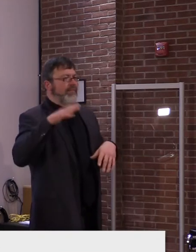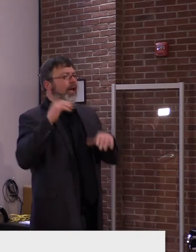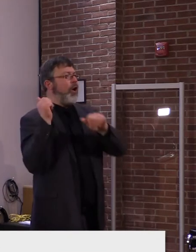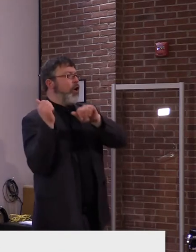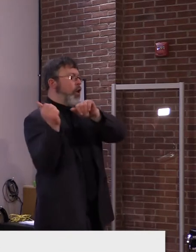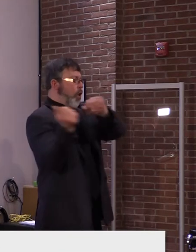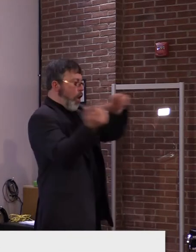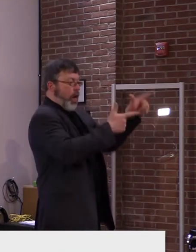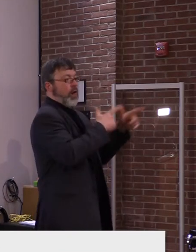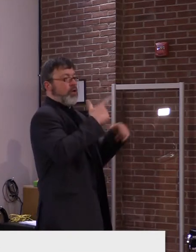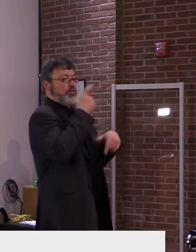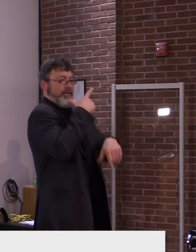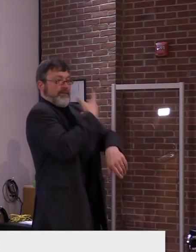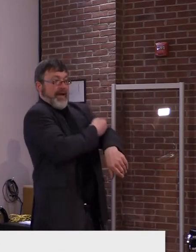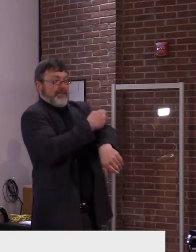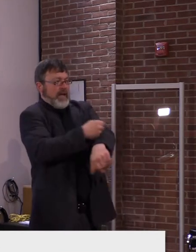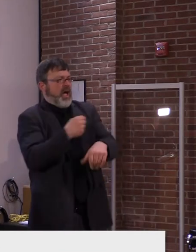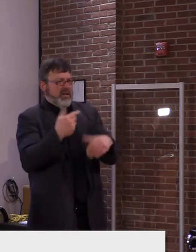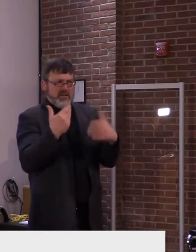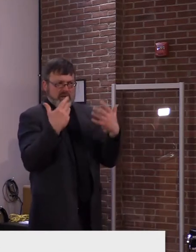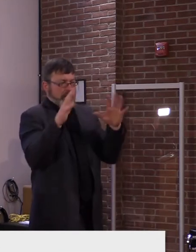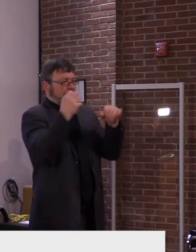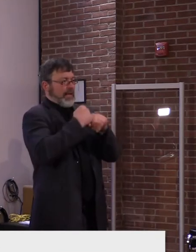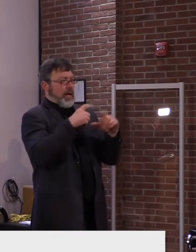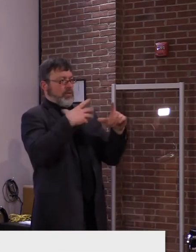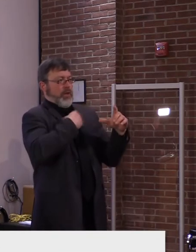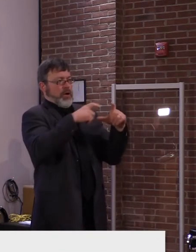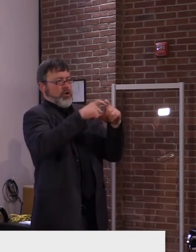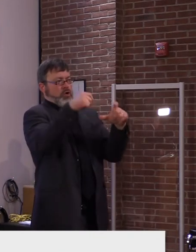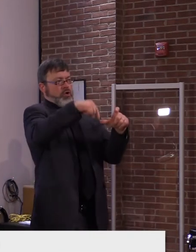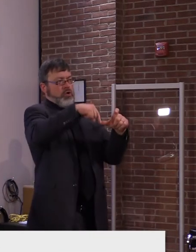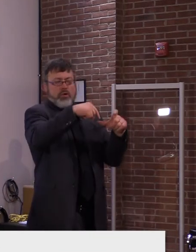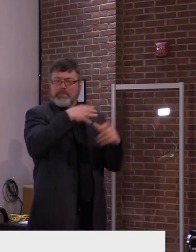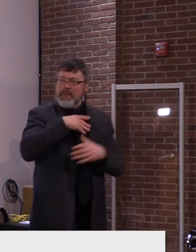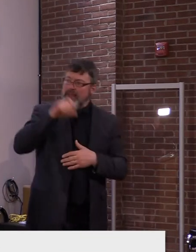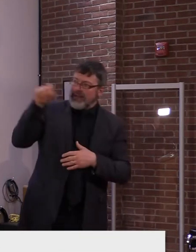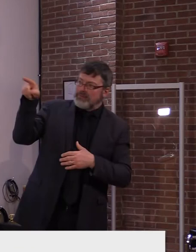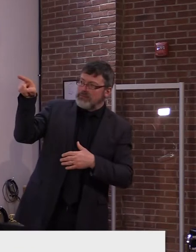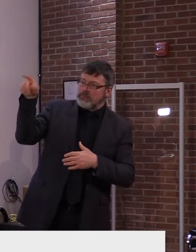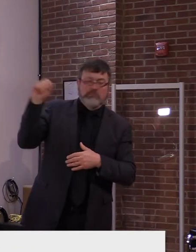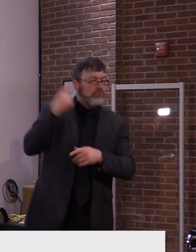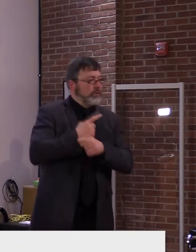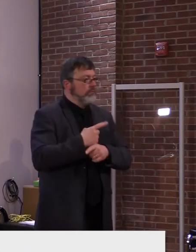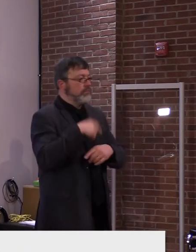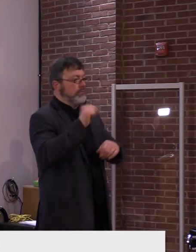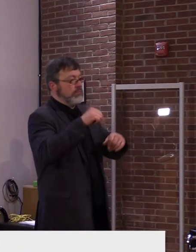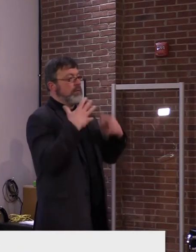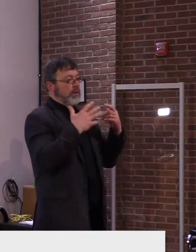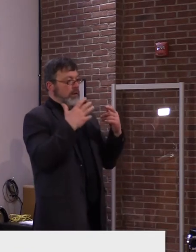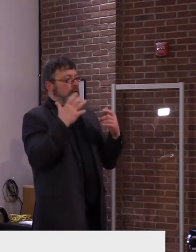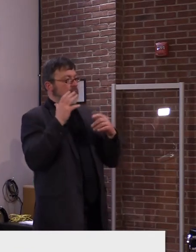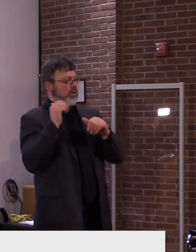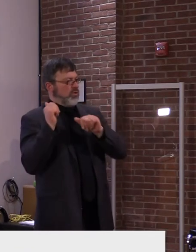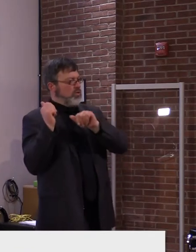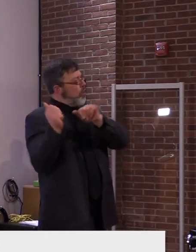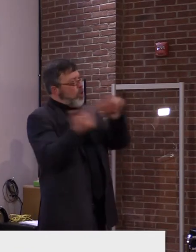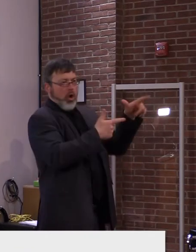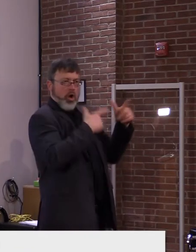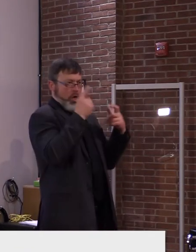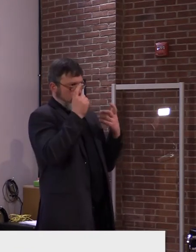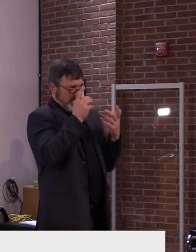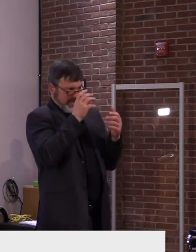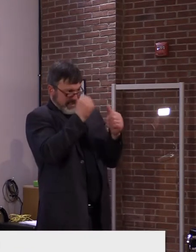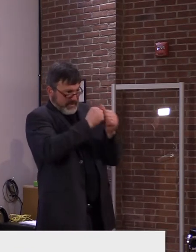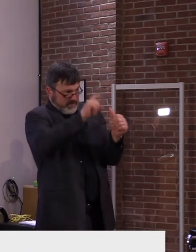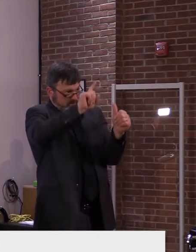Um, and I may ask Dr. Levine to, to explain further, but everyone should have the card with them whenever they travel